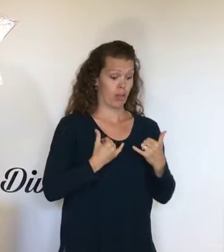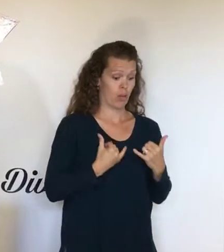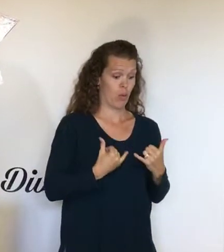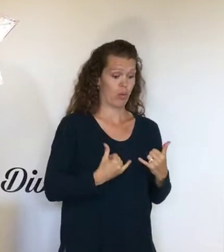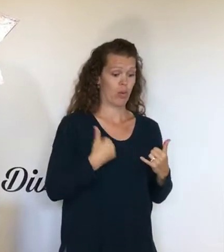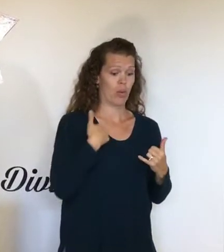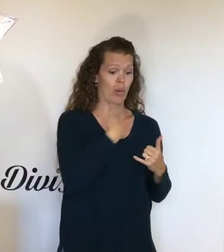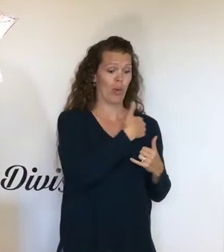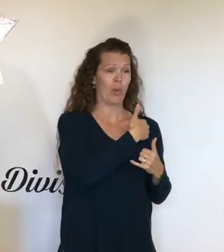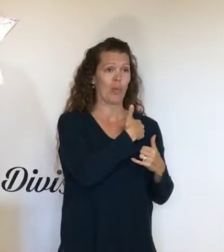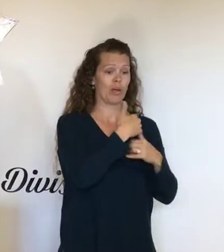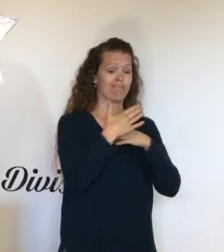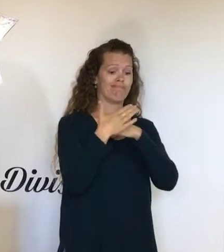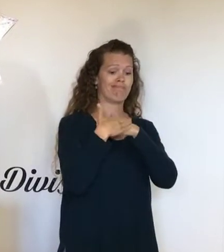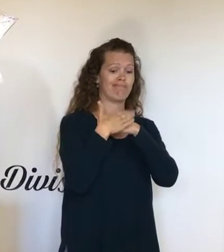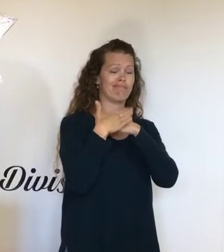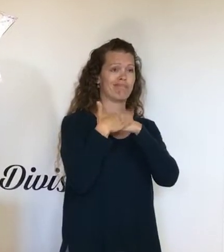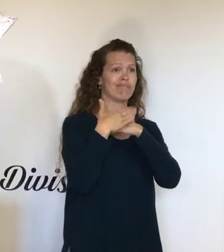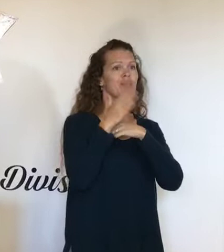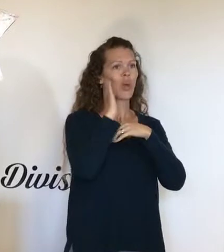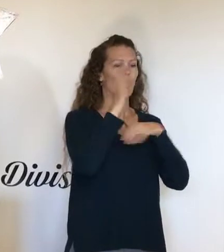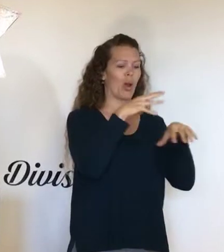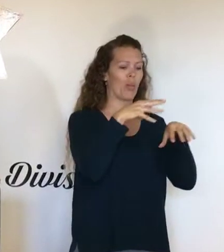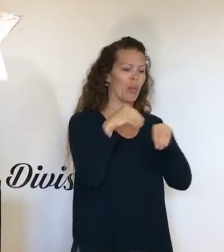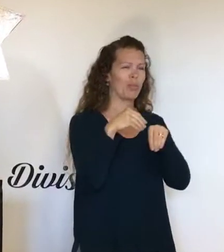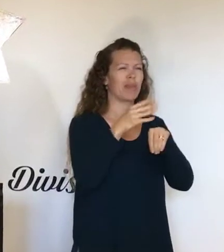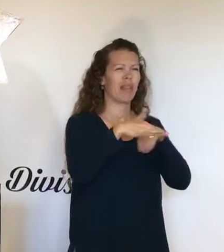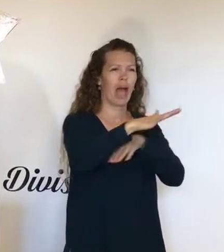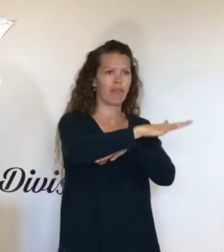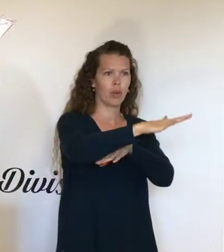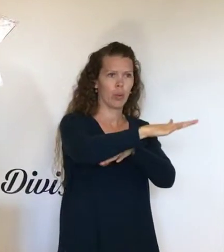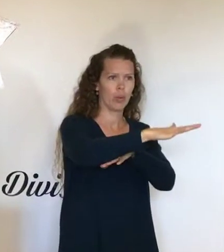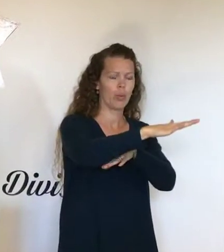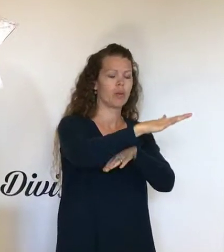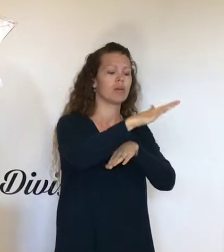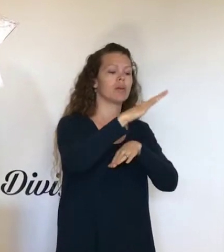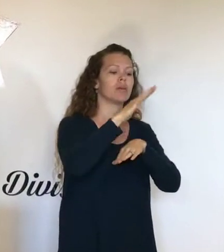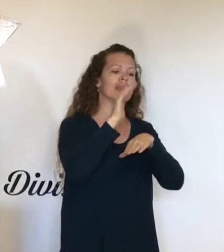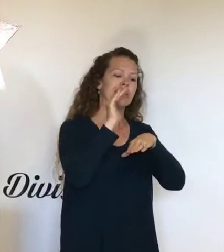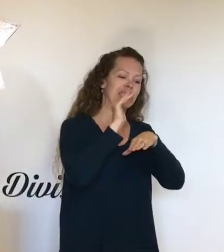power shut off and likely was growing as the day stretched on.